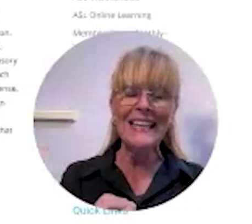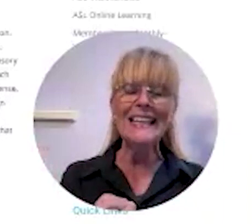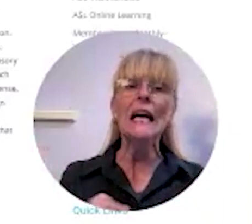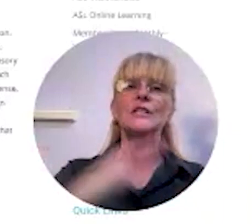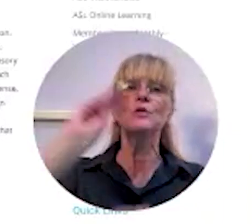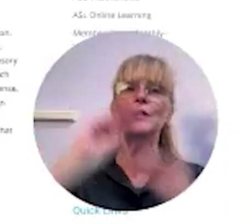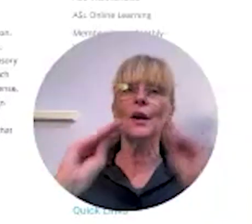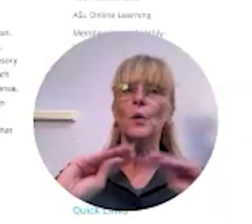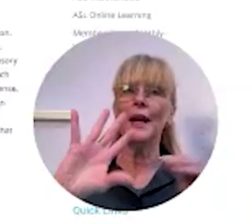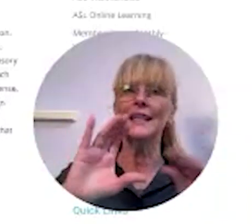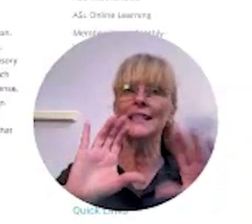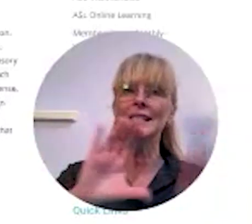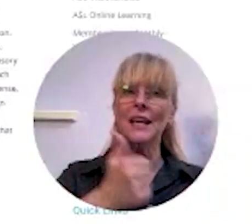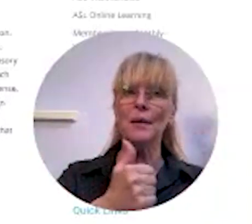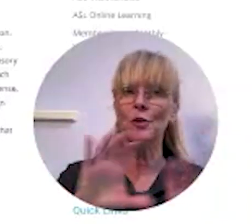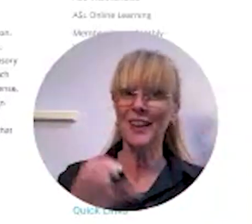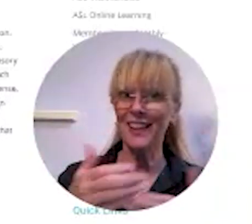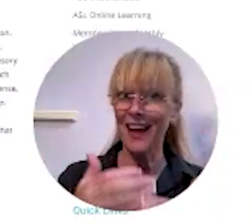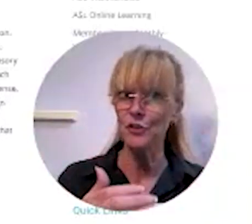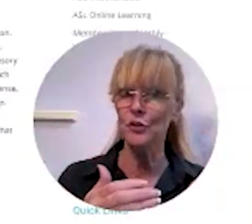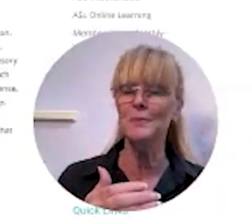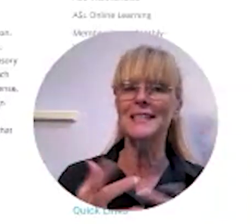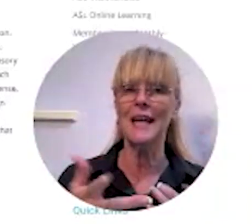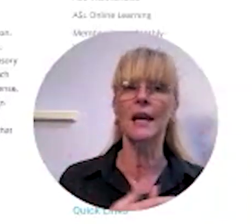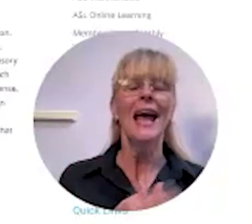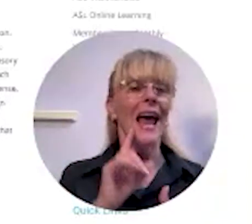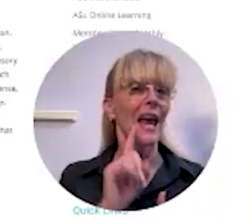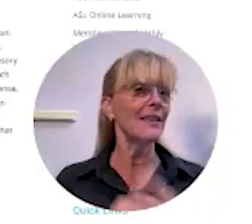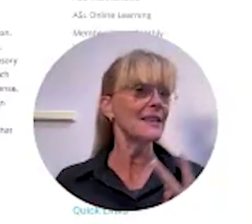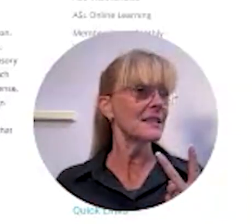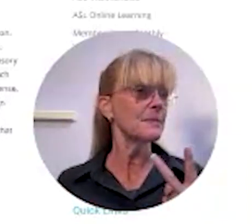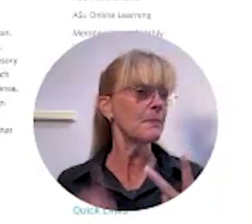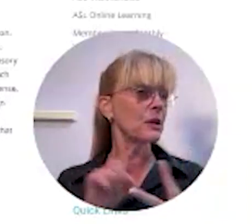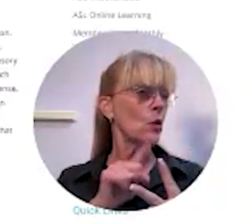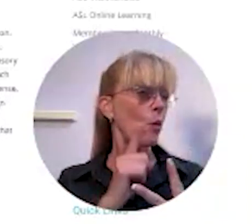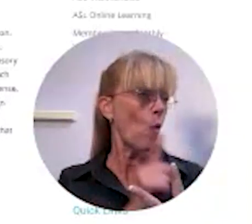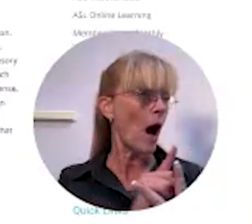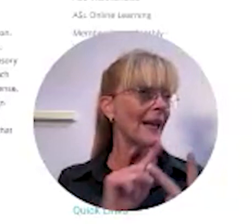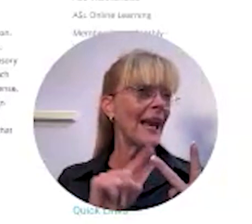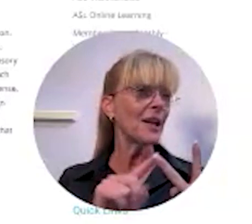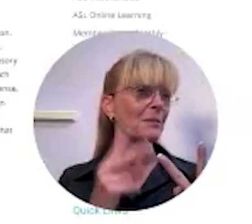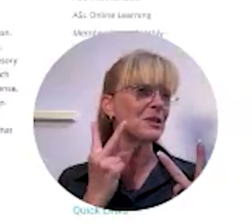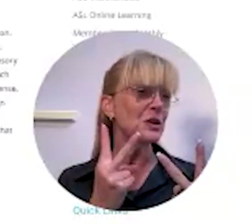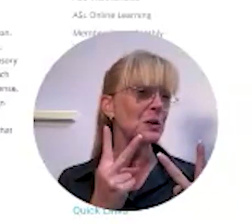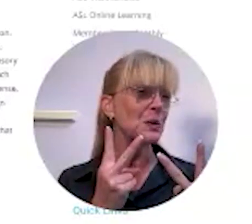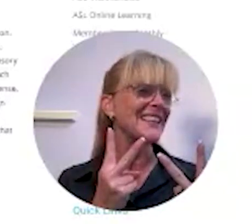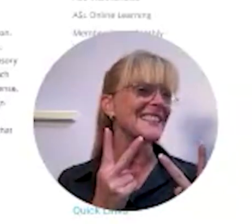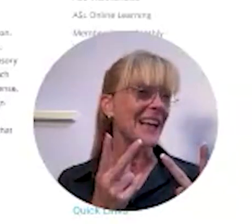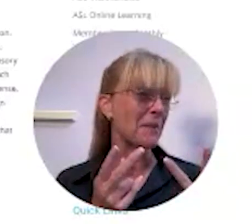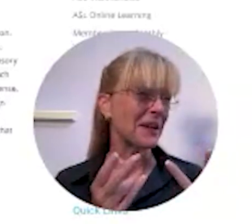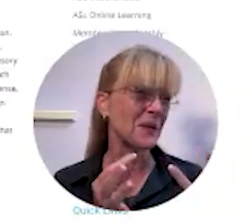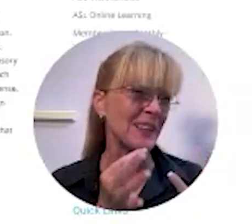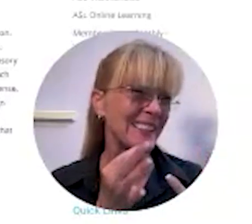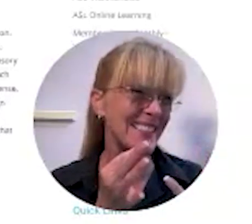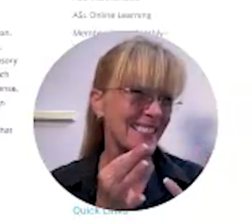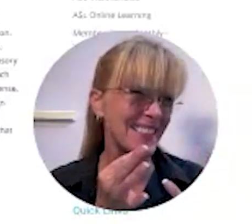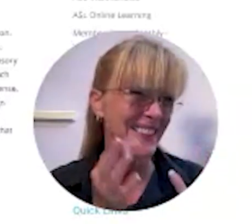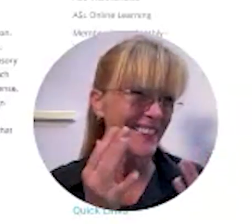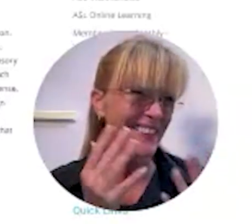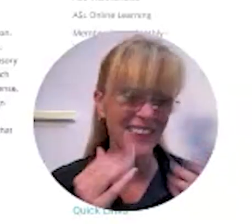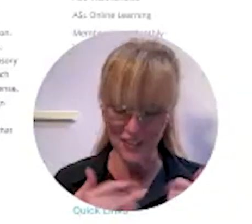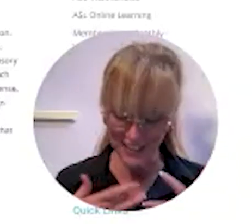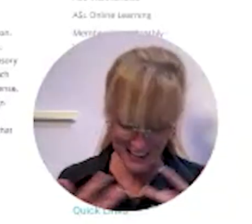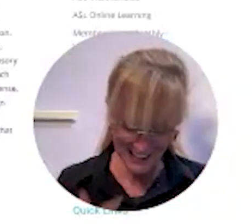complete to decorate and set up your classroom set and this is bundle one and number two is coming really